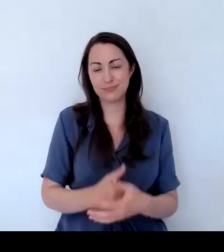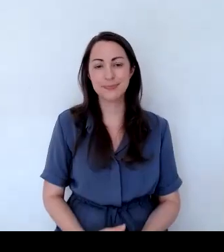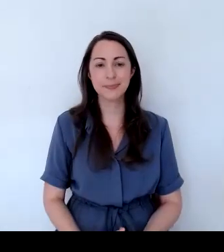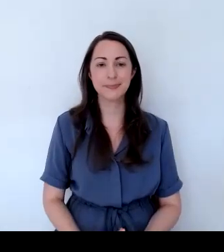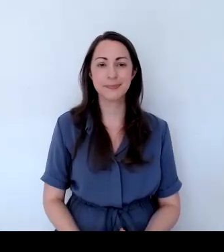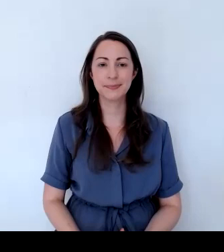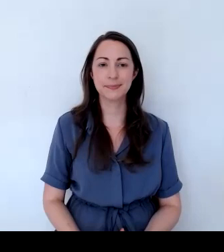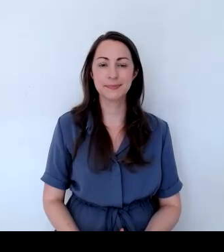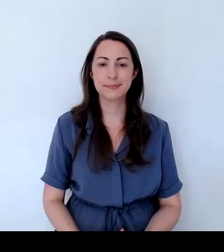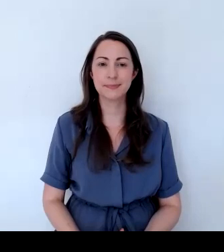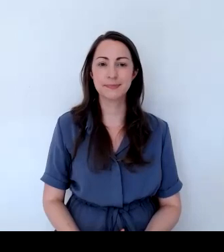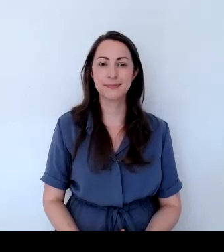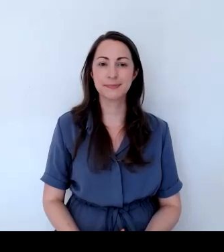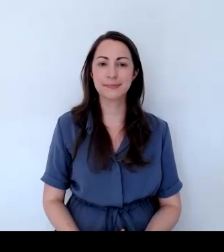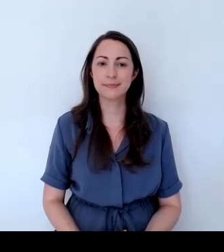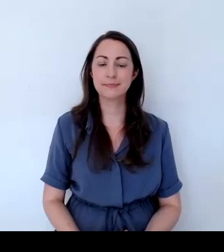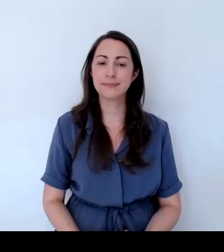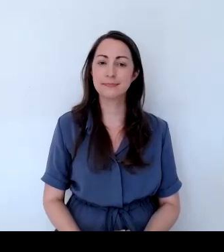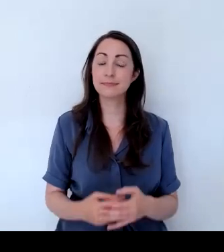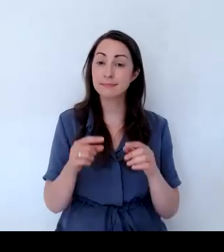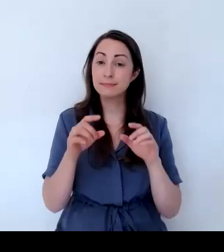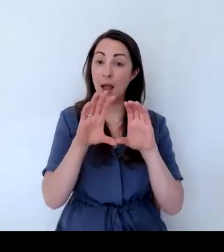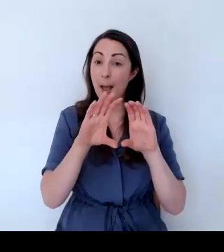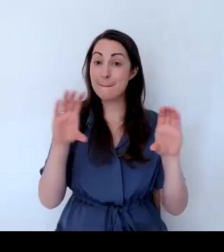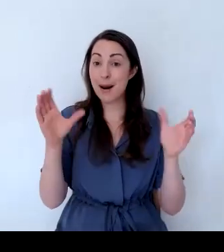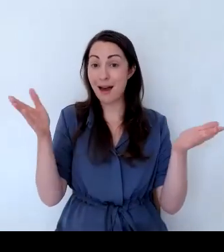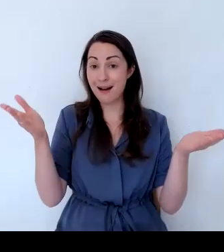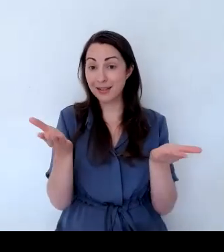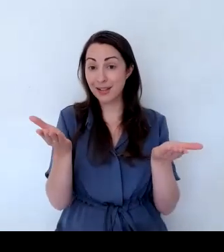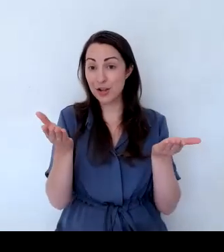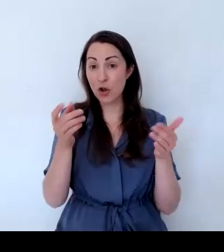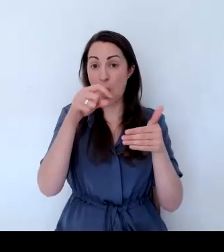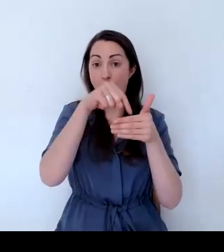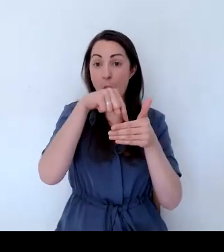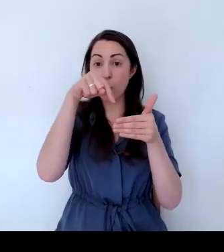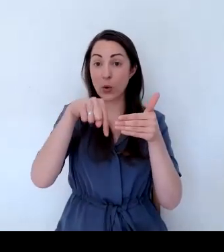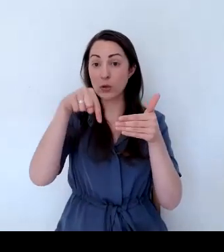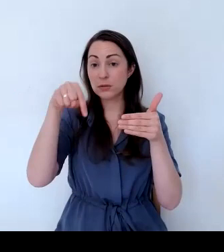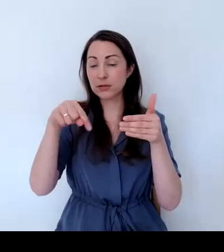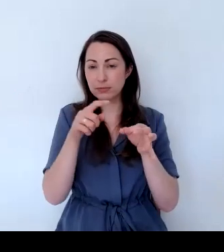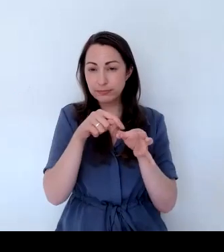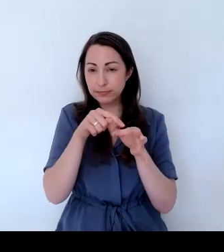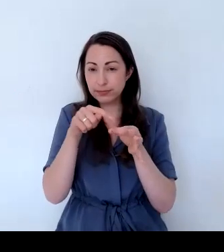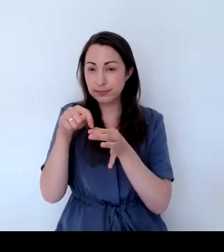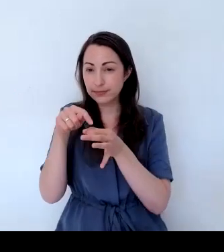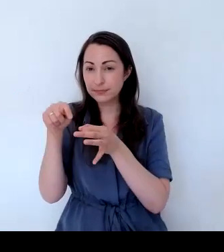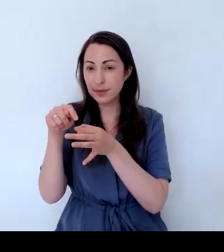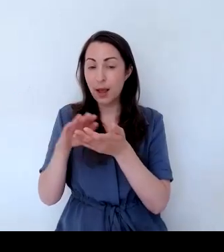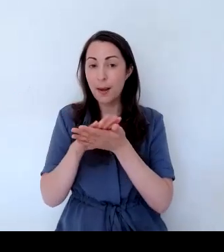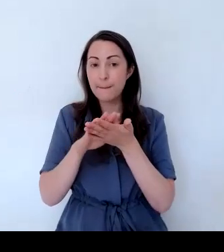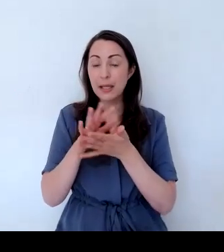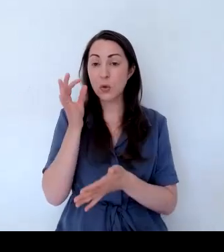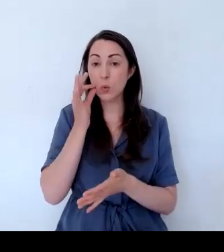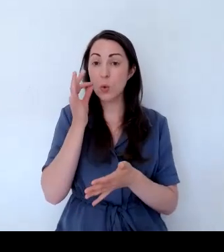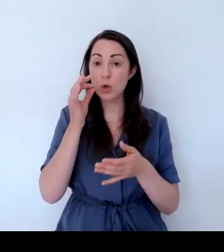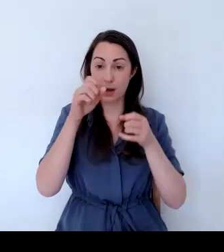There are lots of holes in the bottom of these planters. So that it's nice and free draining. Because